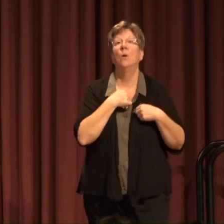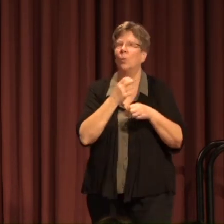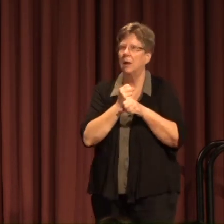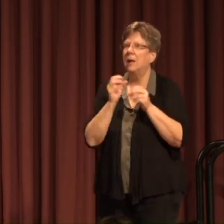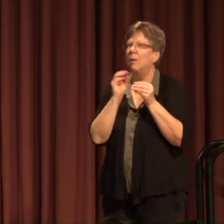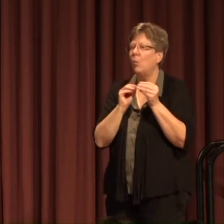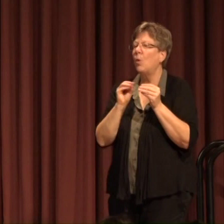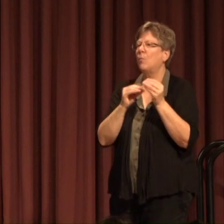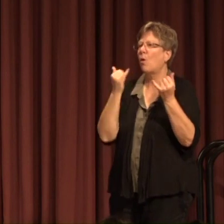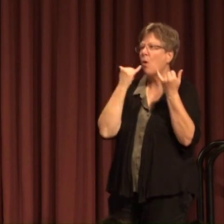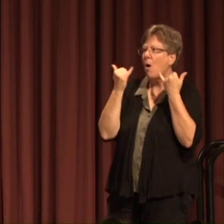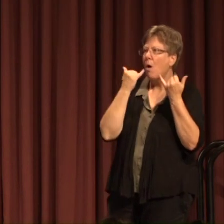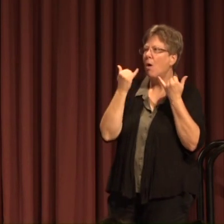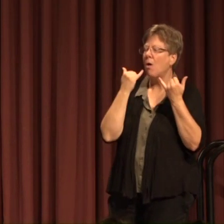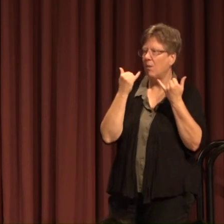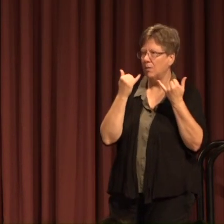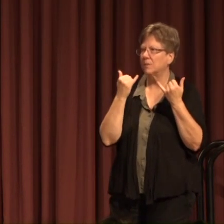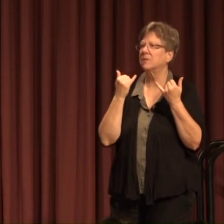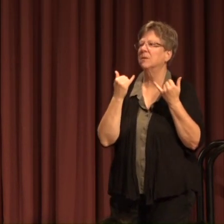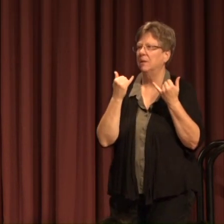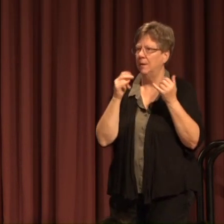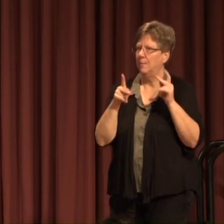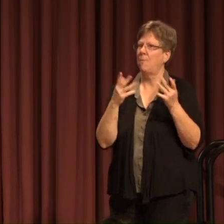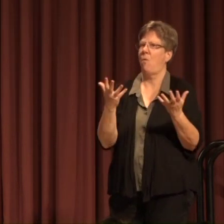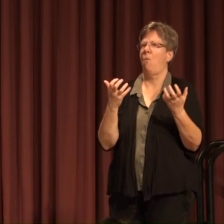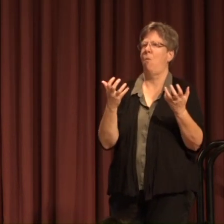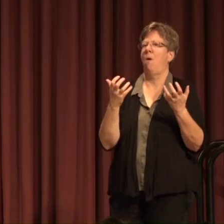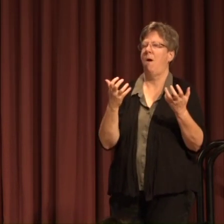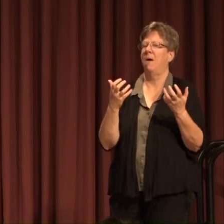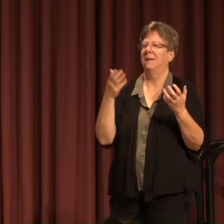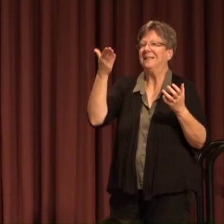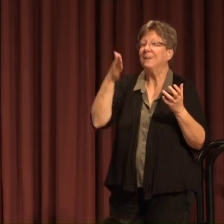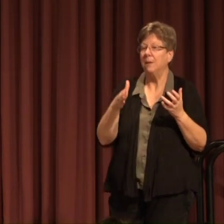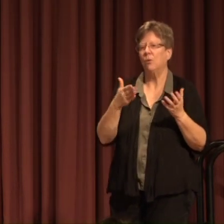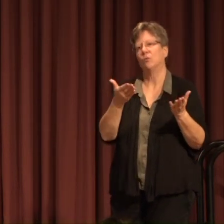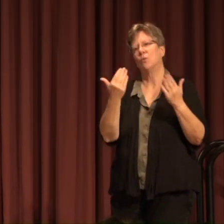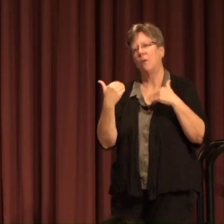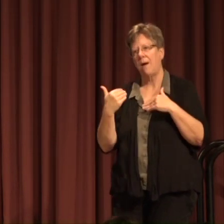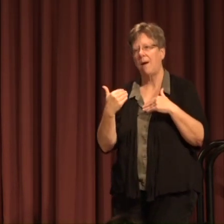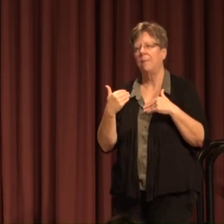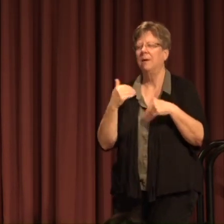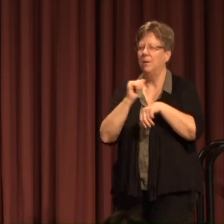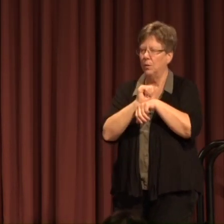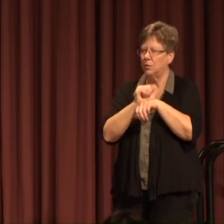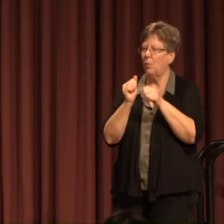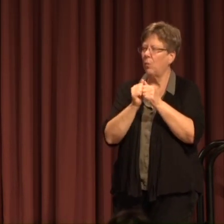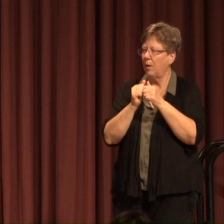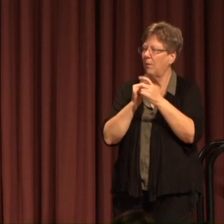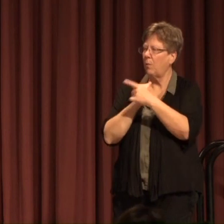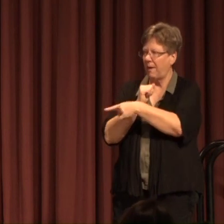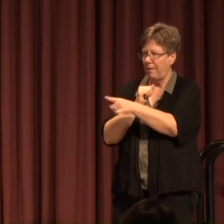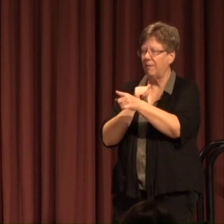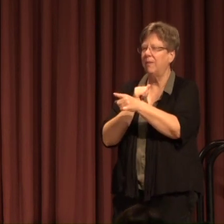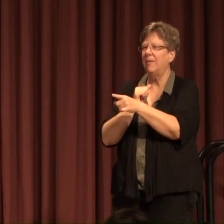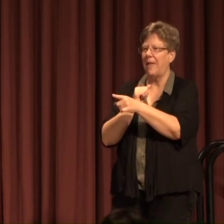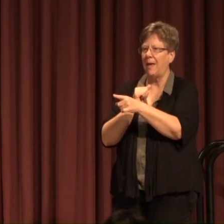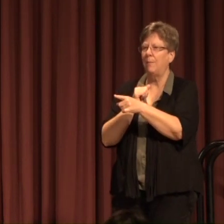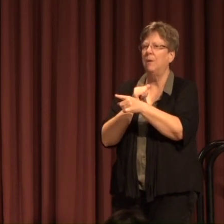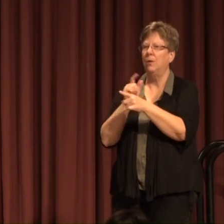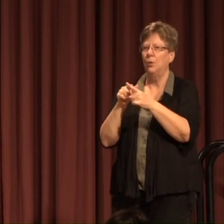To work with Vice President Crady And Emily Stager Our admissions Director and others to